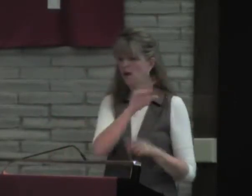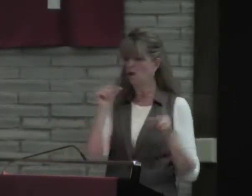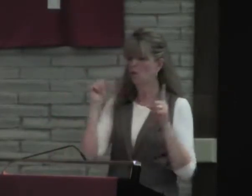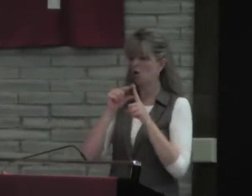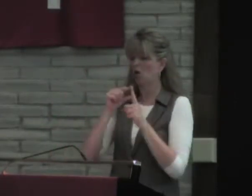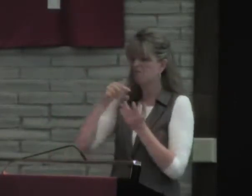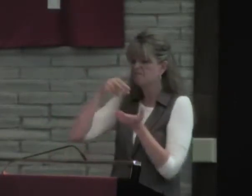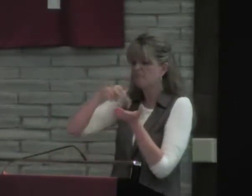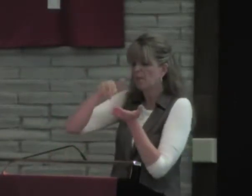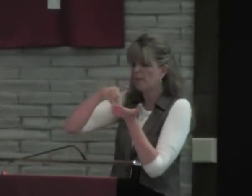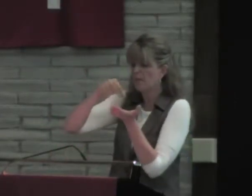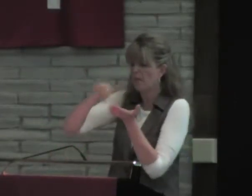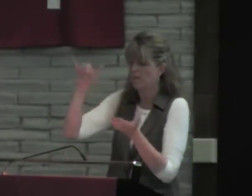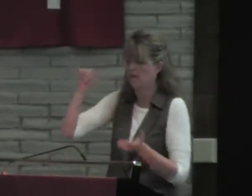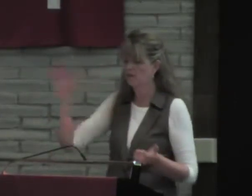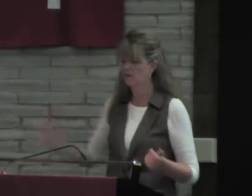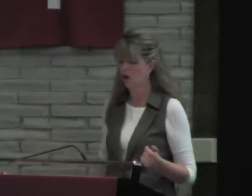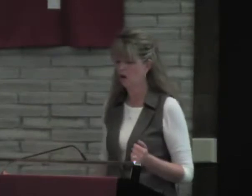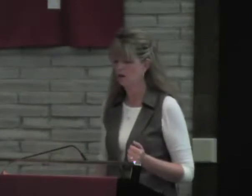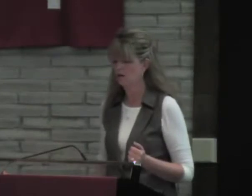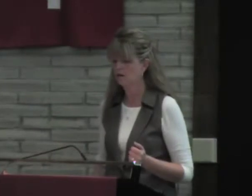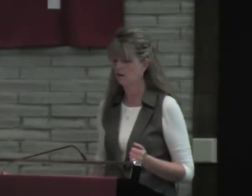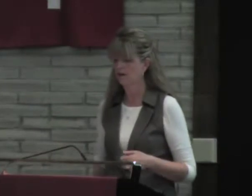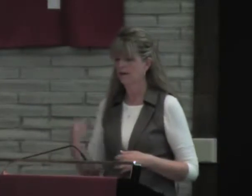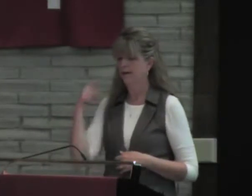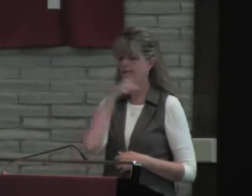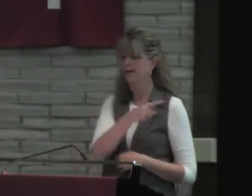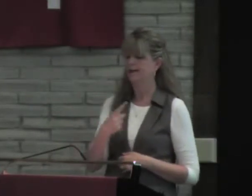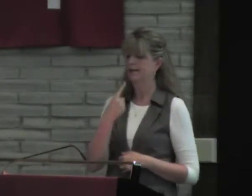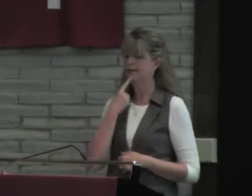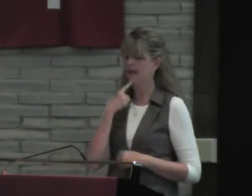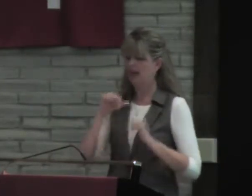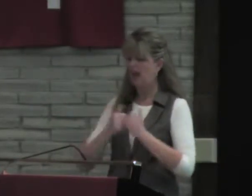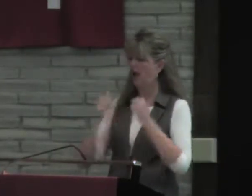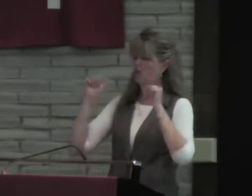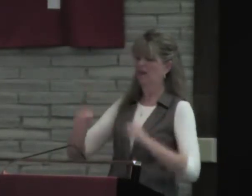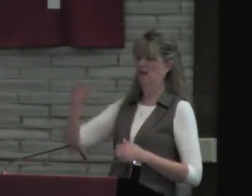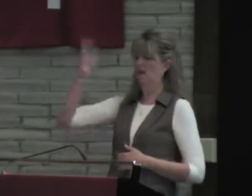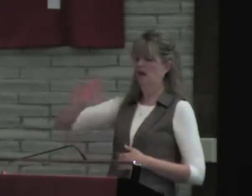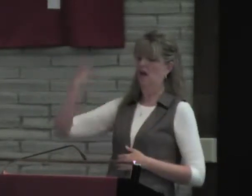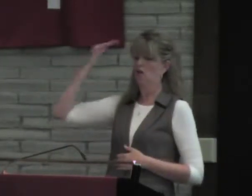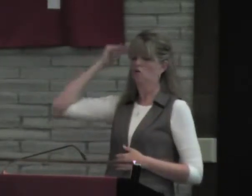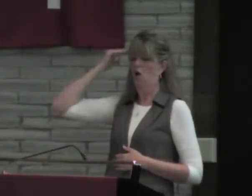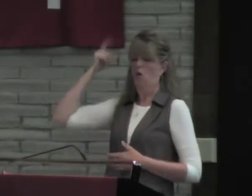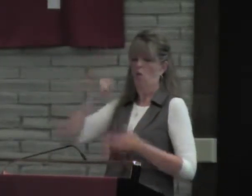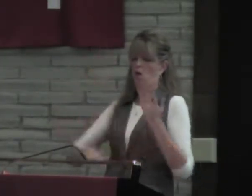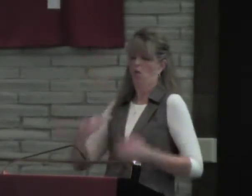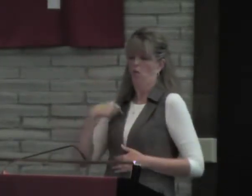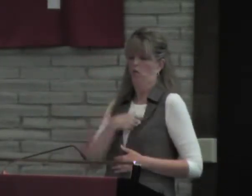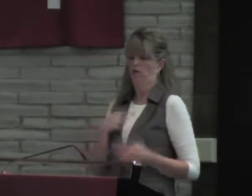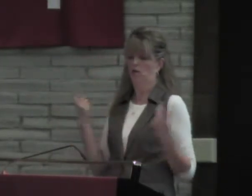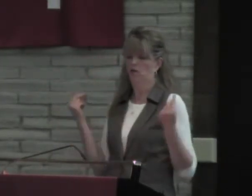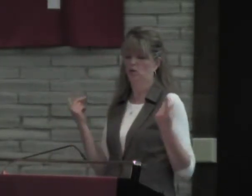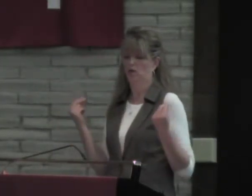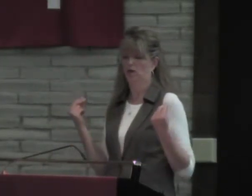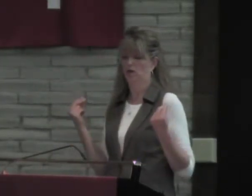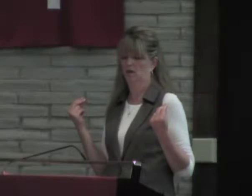Surely in vain, I have kept my heart pure and have washed my hands in innocence. All day long, I have been